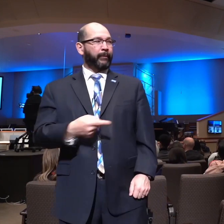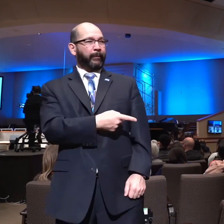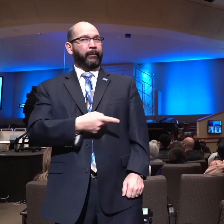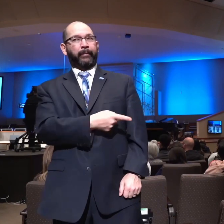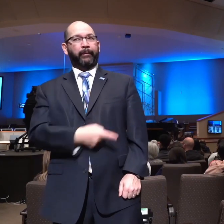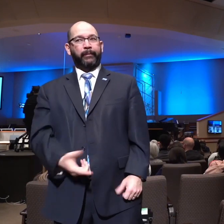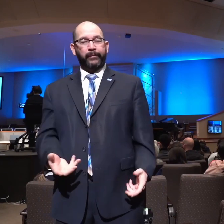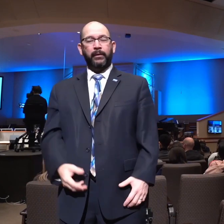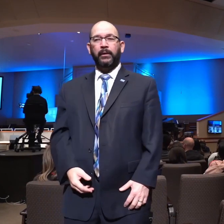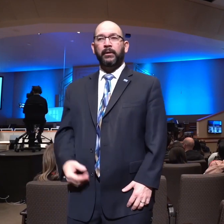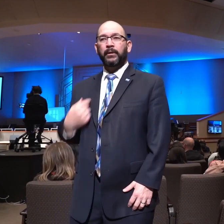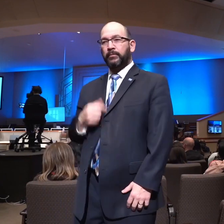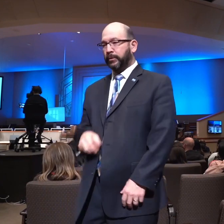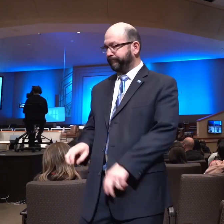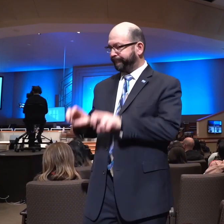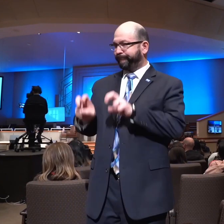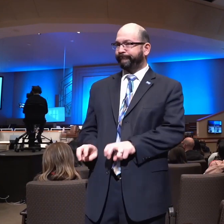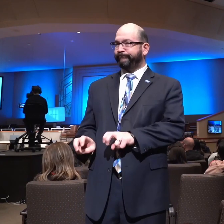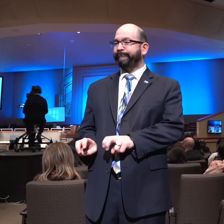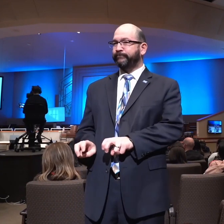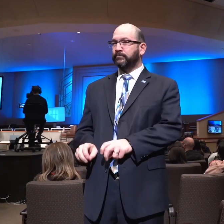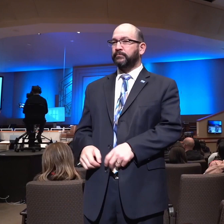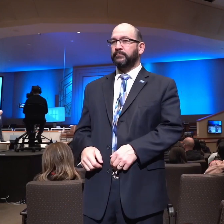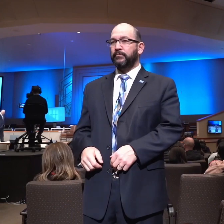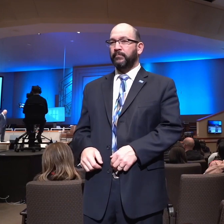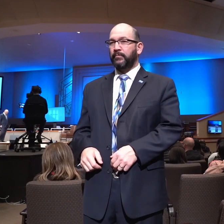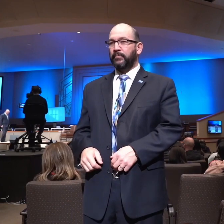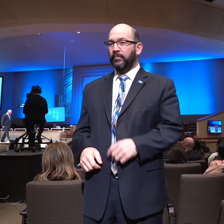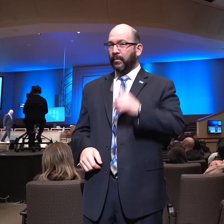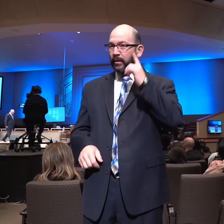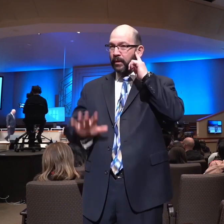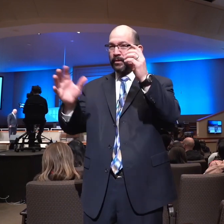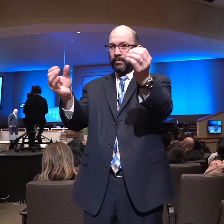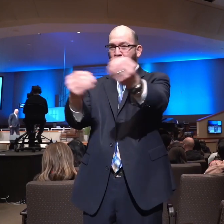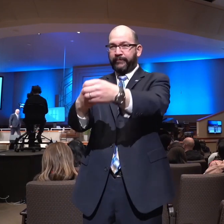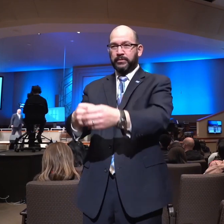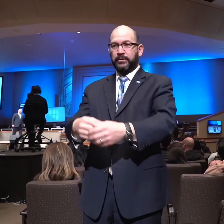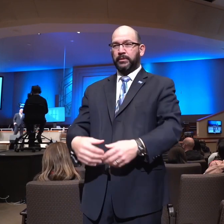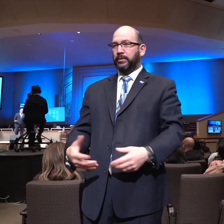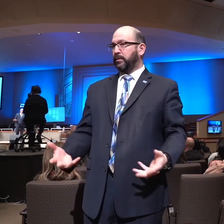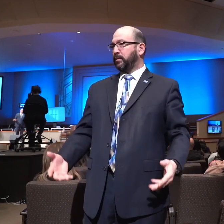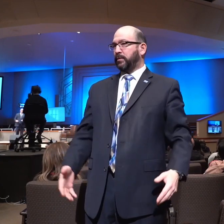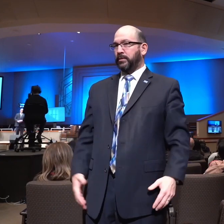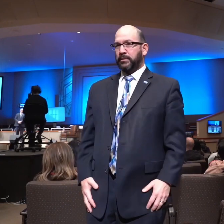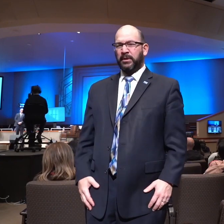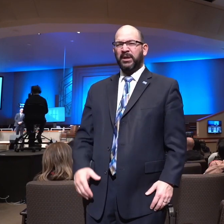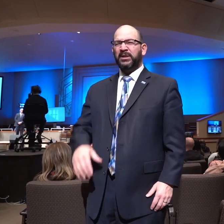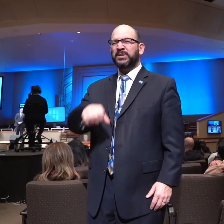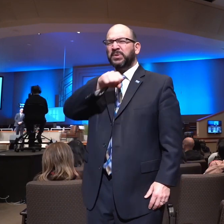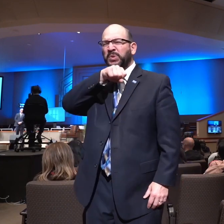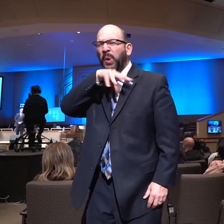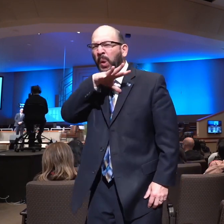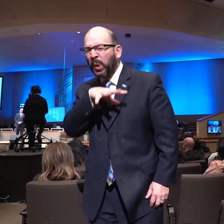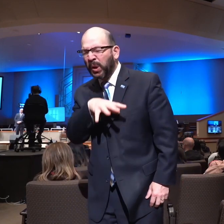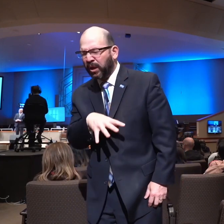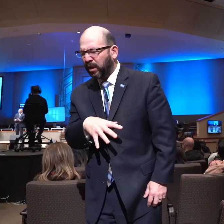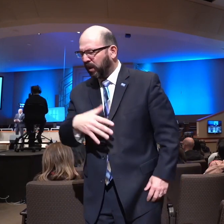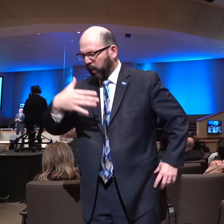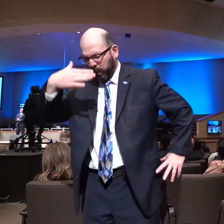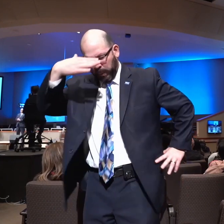And we sat down in the office of this man, and his office made me so nervous. It was so dirty. I wanted to clean it for